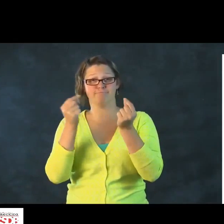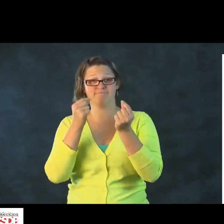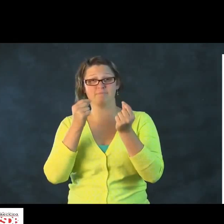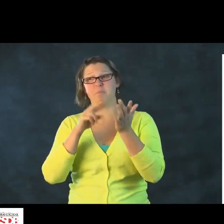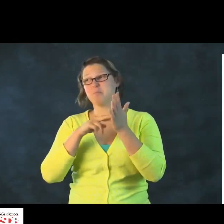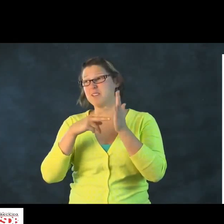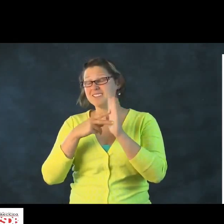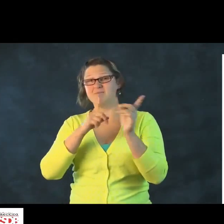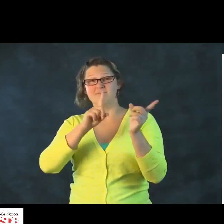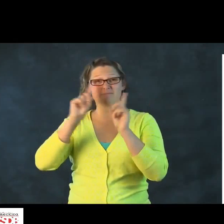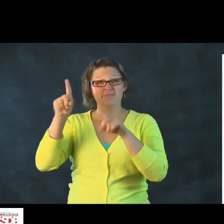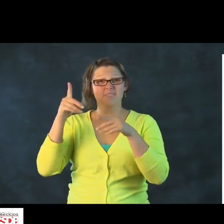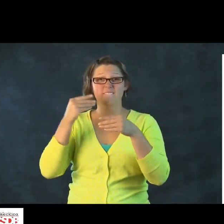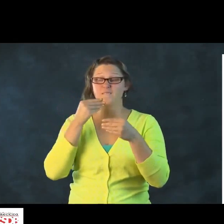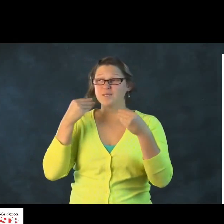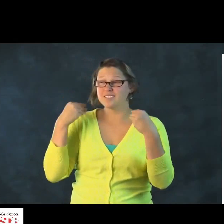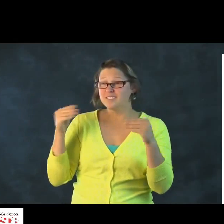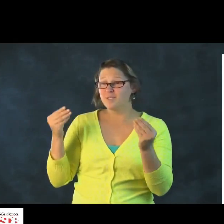Say you're running errands.